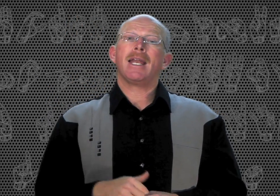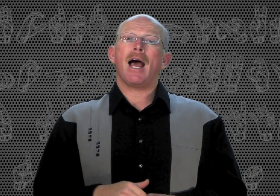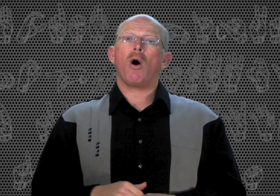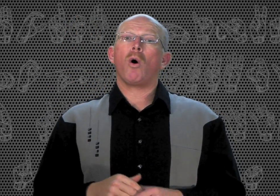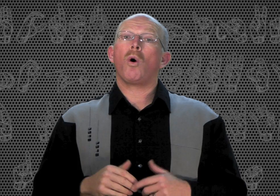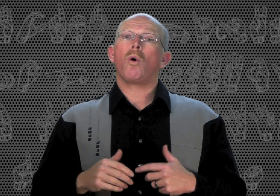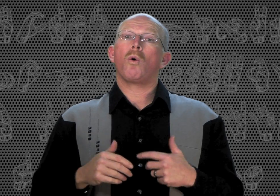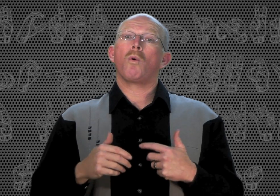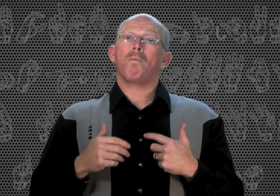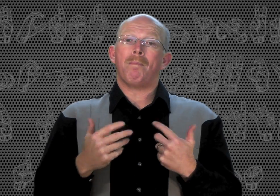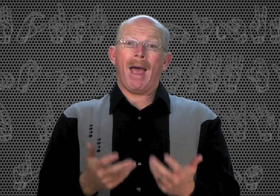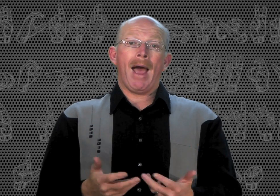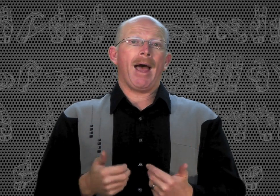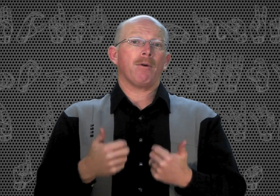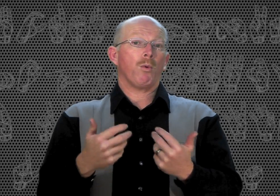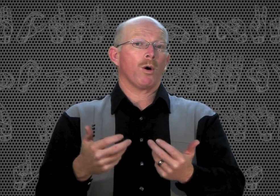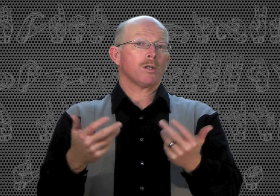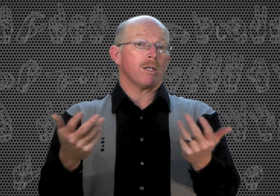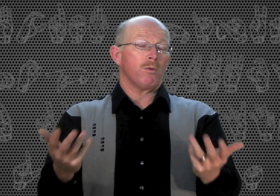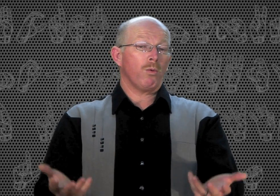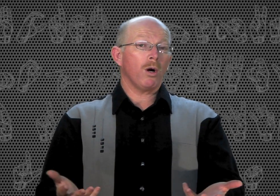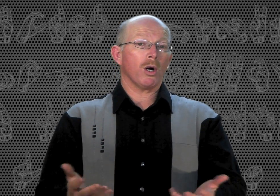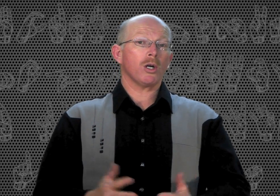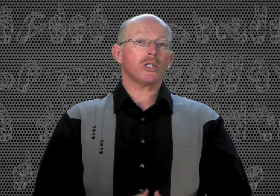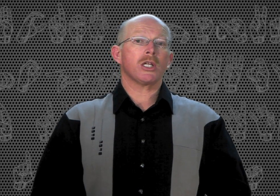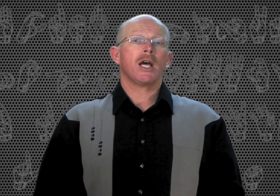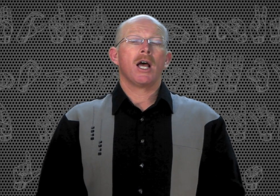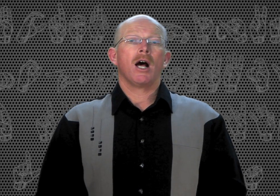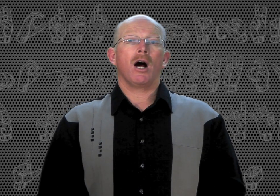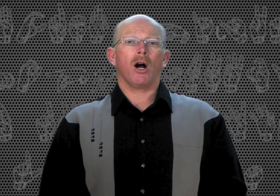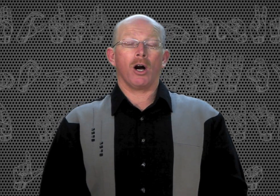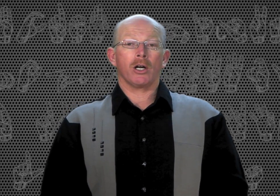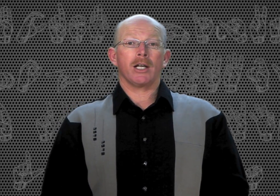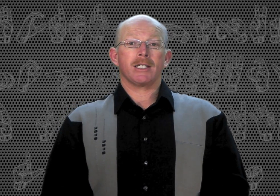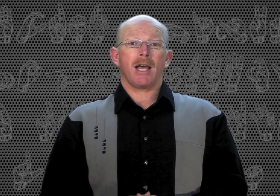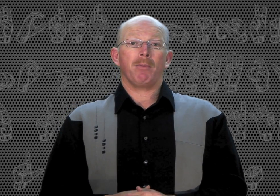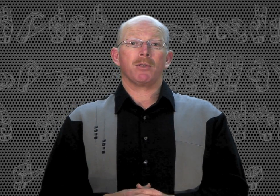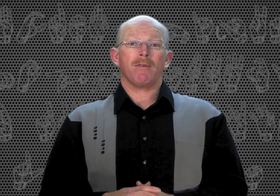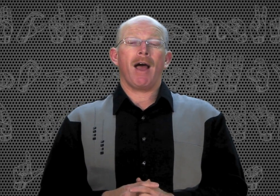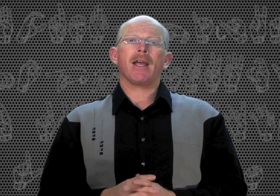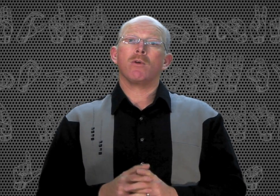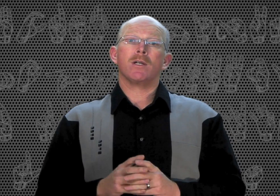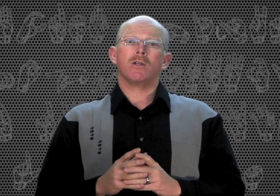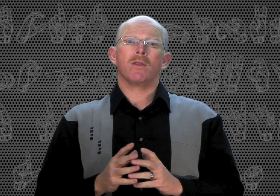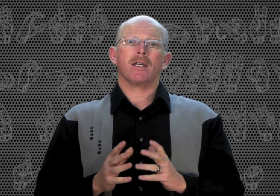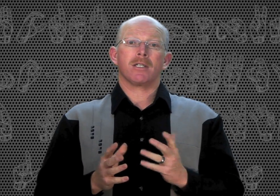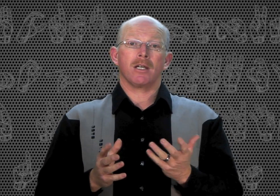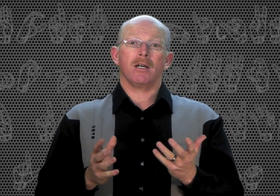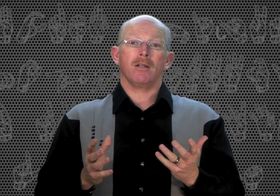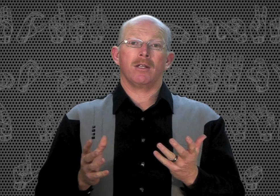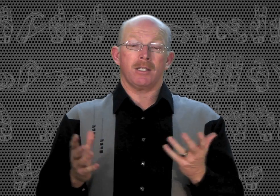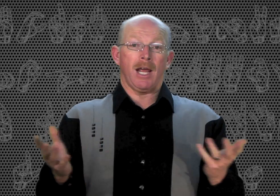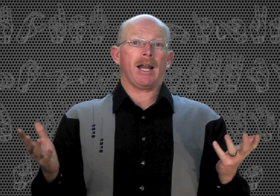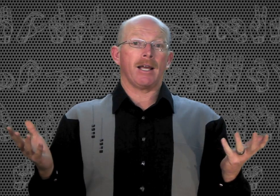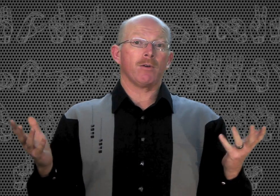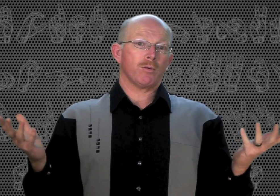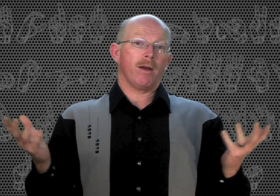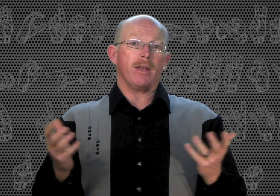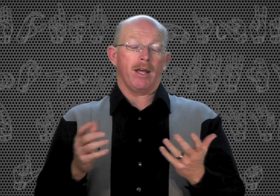Now, bad, worse, and worst are good examples of how you would do this the sign language way, the